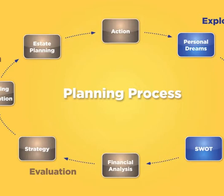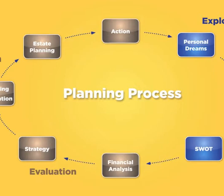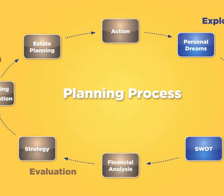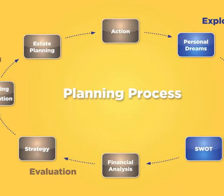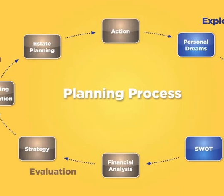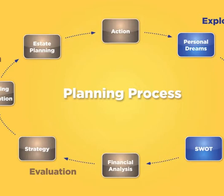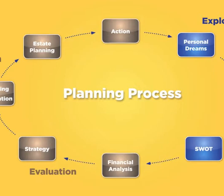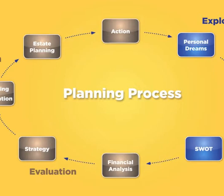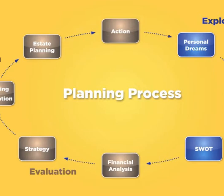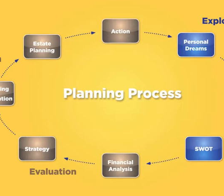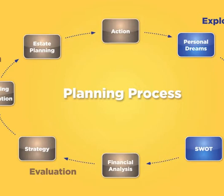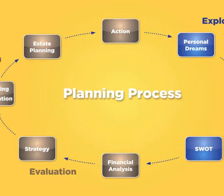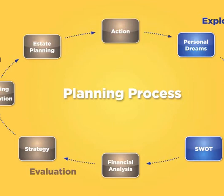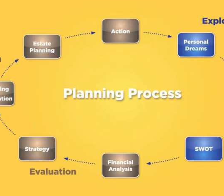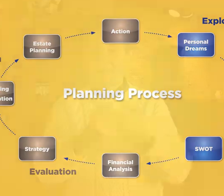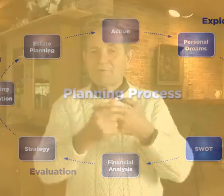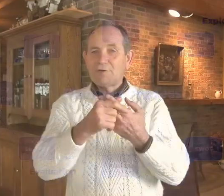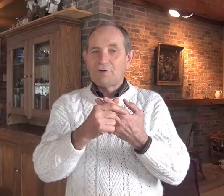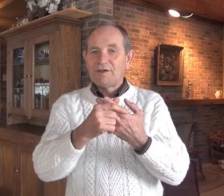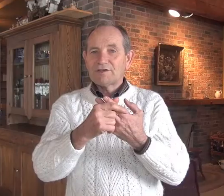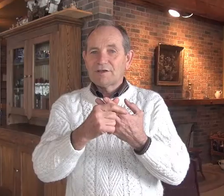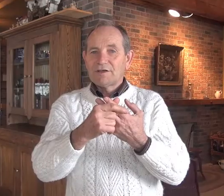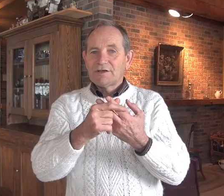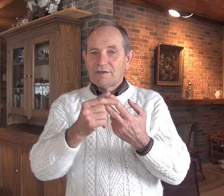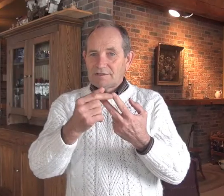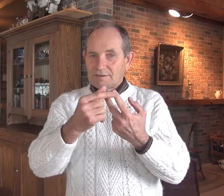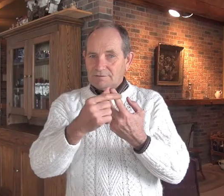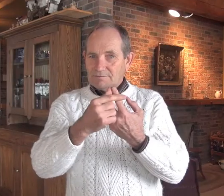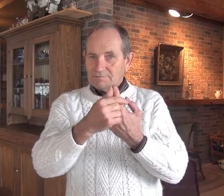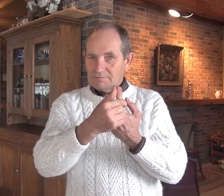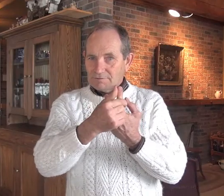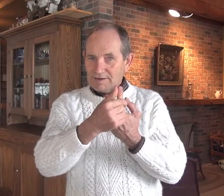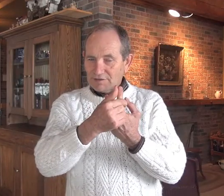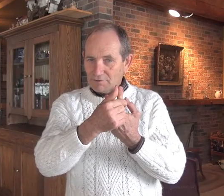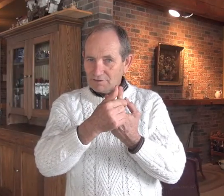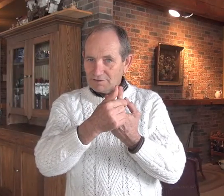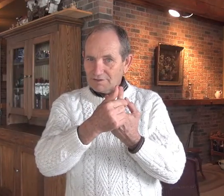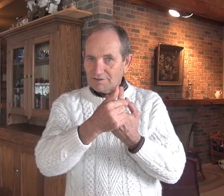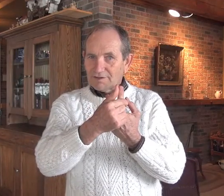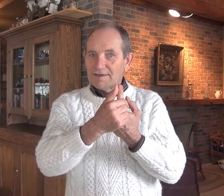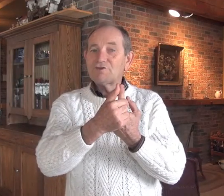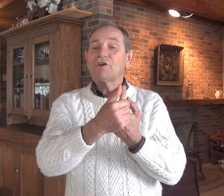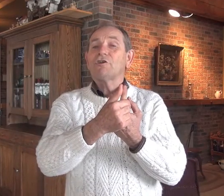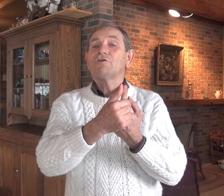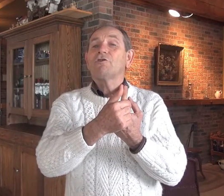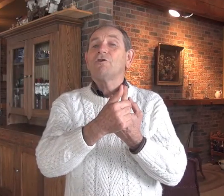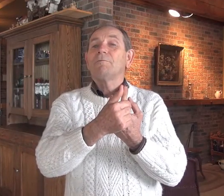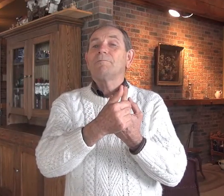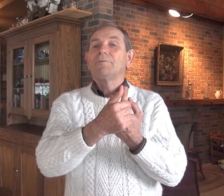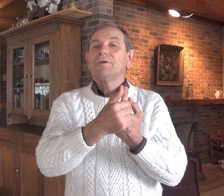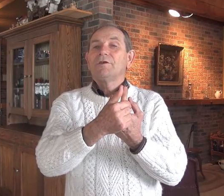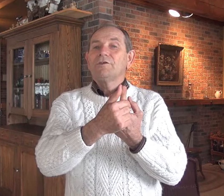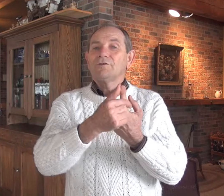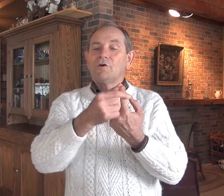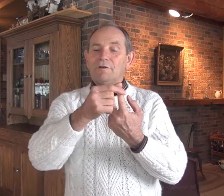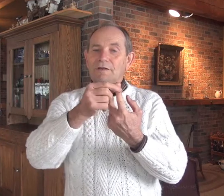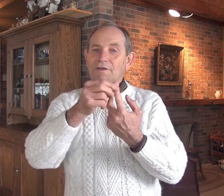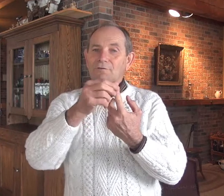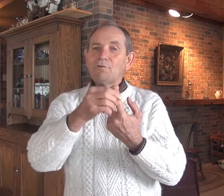and the threats. So strengths and opportunities, strengths first, things you can control. So if you're